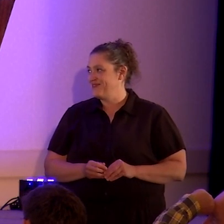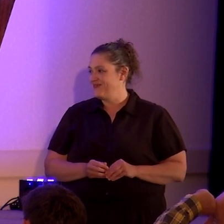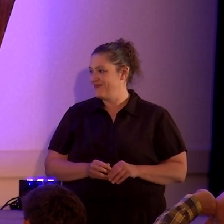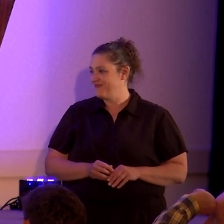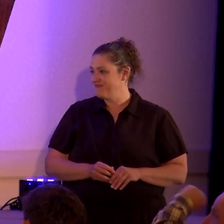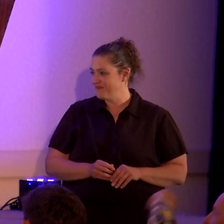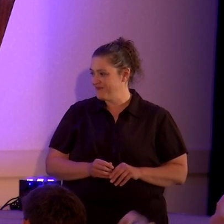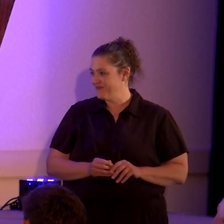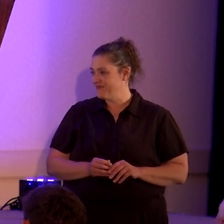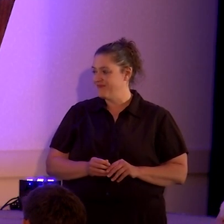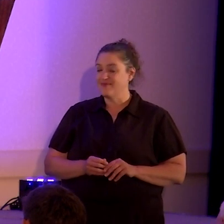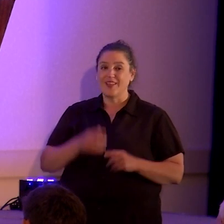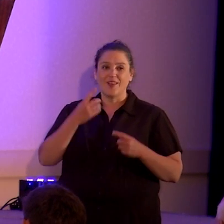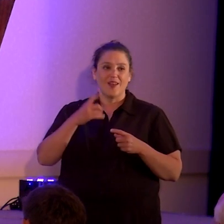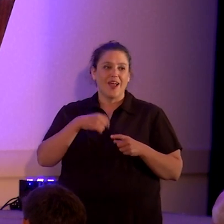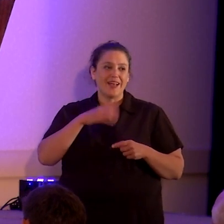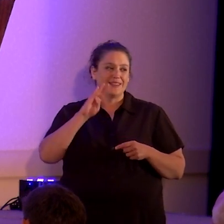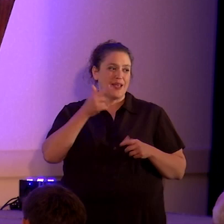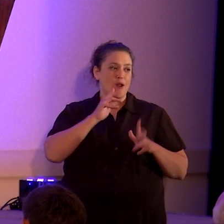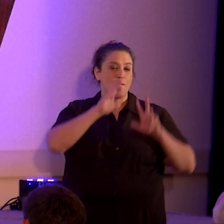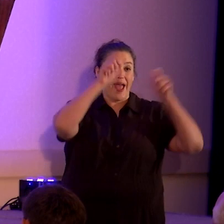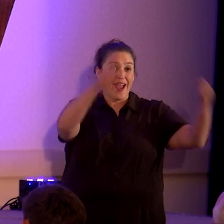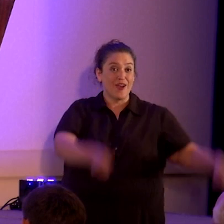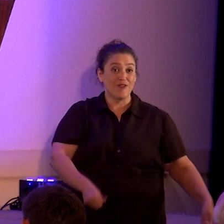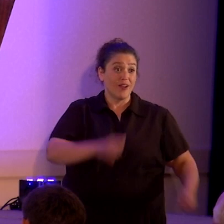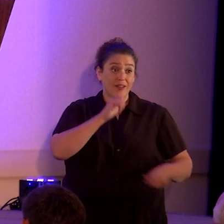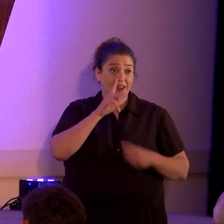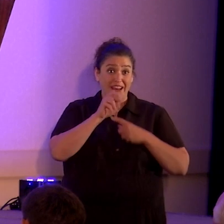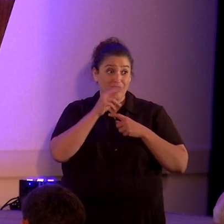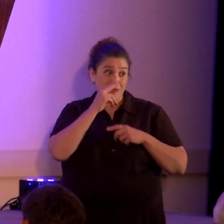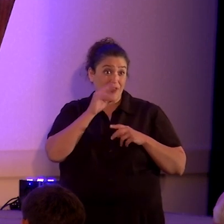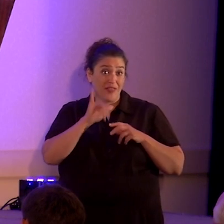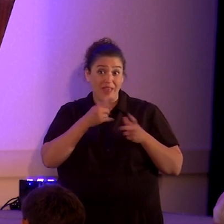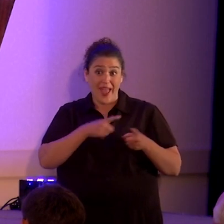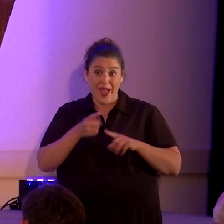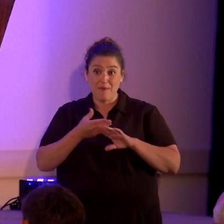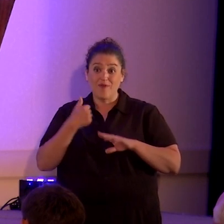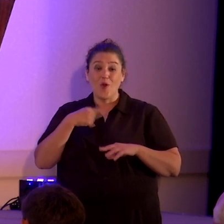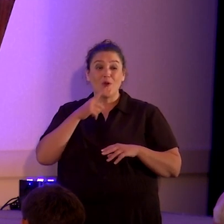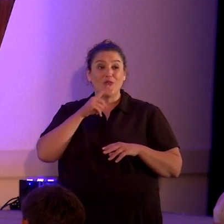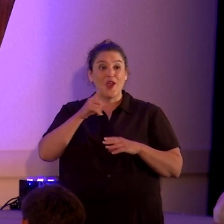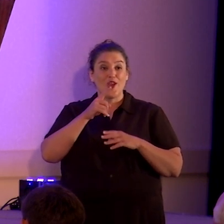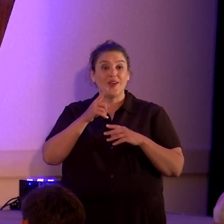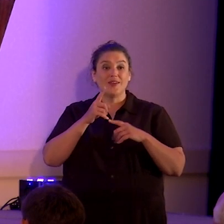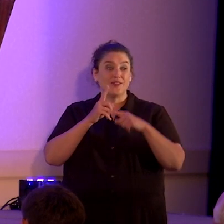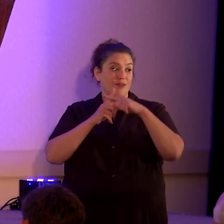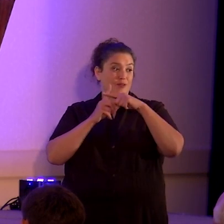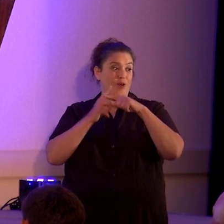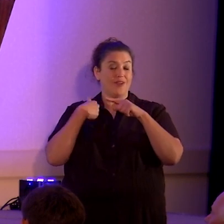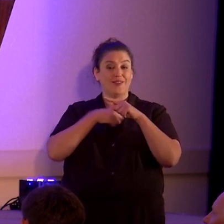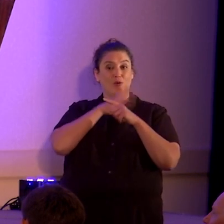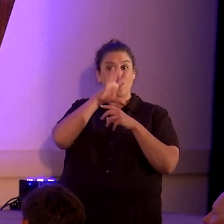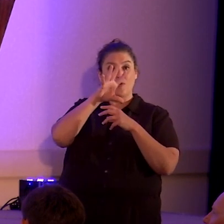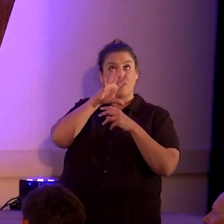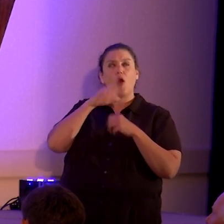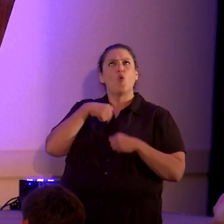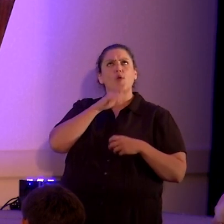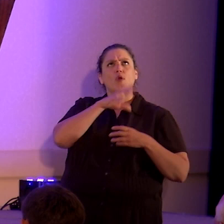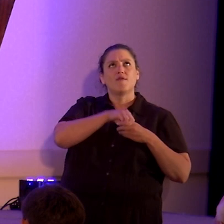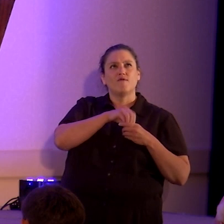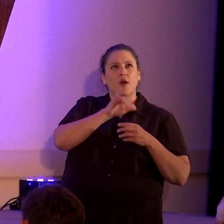And I say bag over it not even to be funny. That's happened before. There was a cross in – we weren't involved in the lawsuit, but if